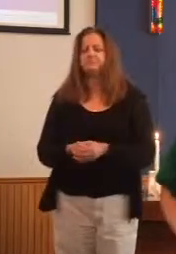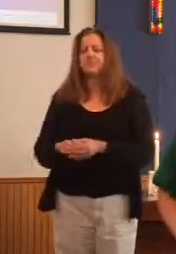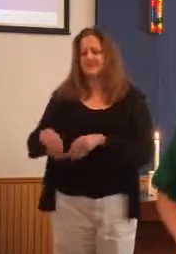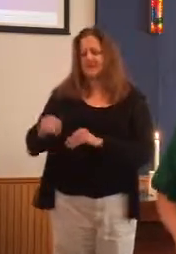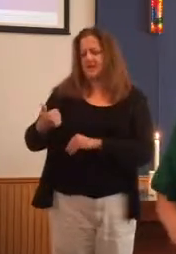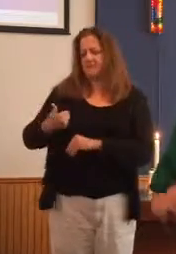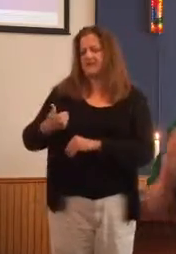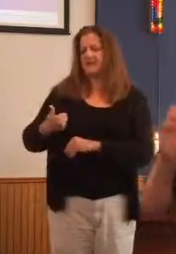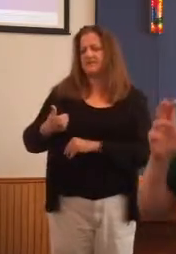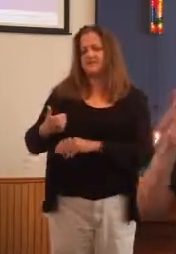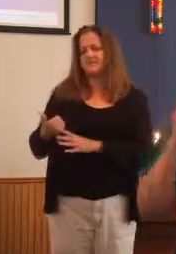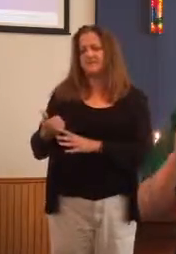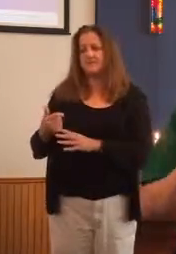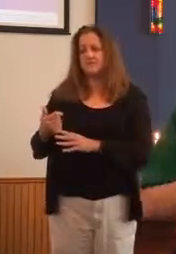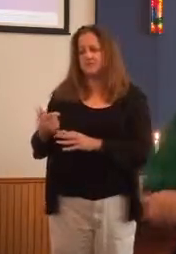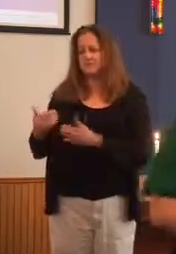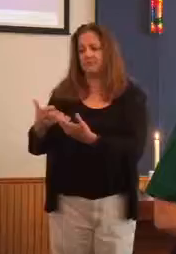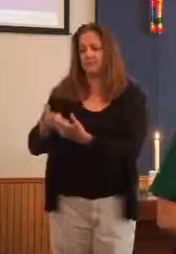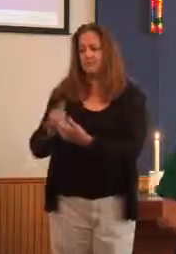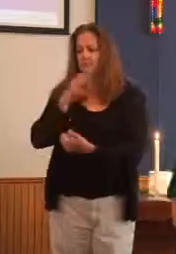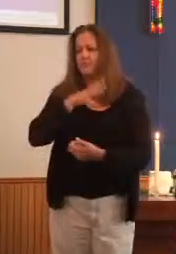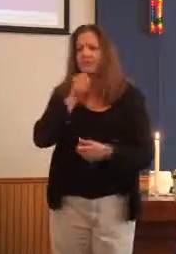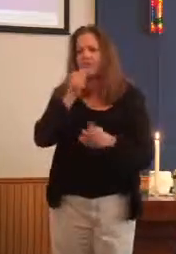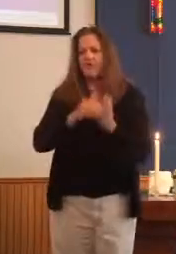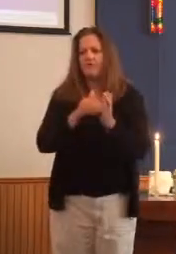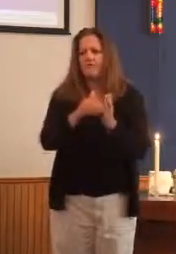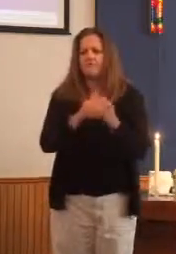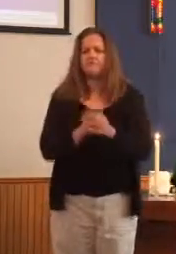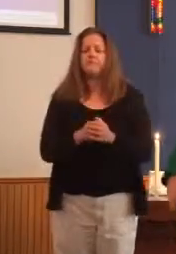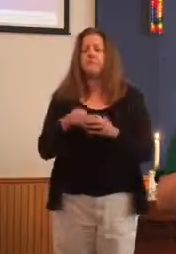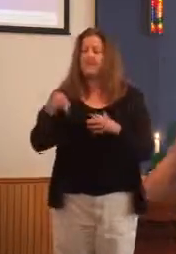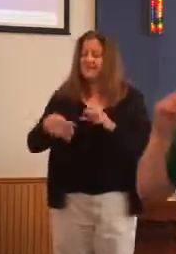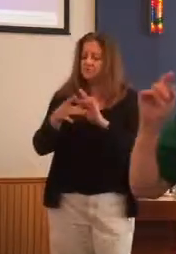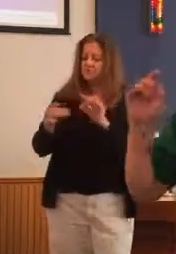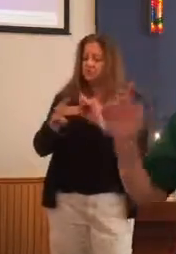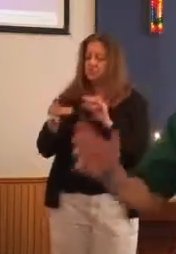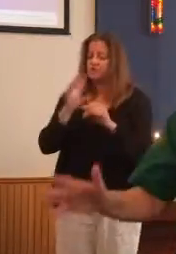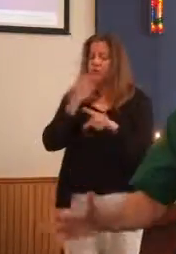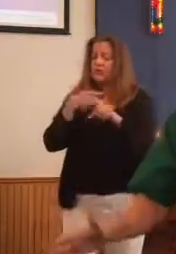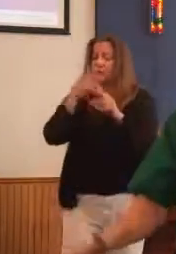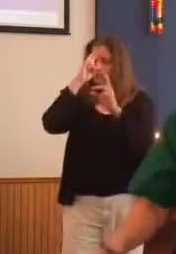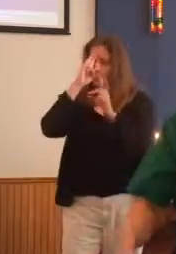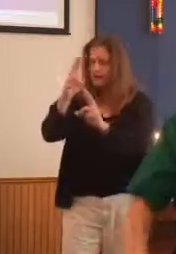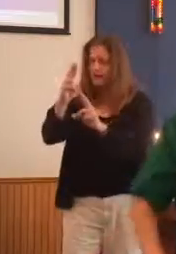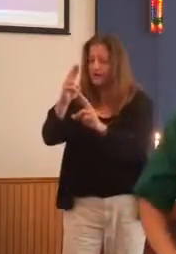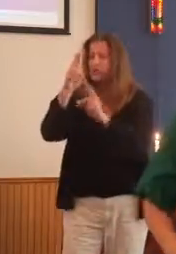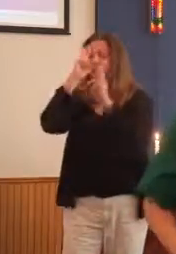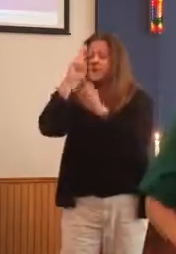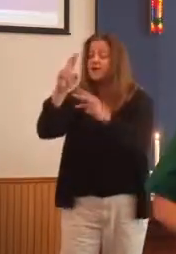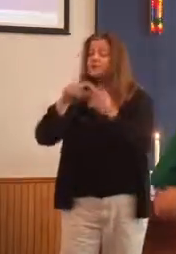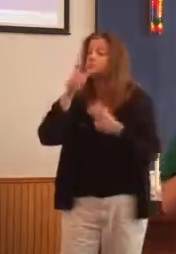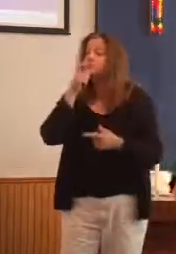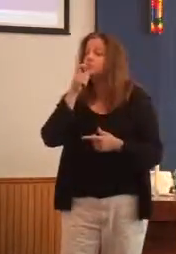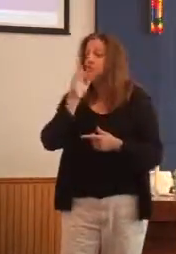though, is about respect. Respect. Respect for one's parents. Even